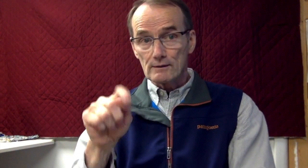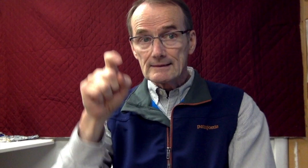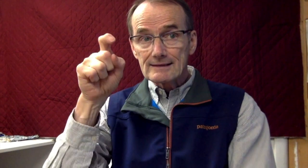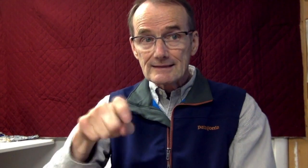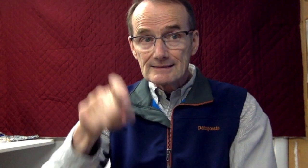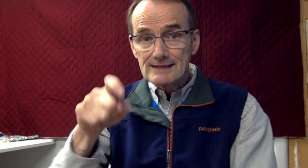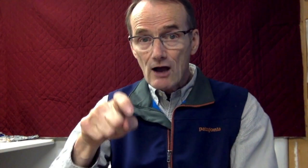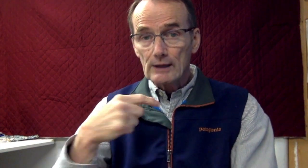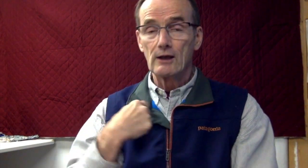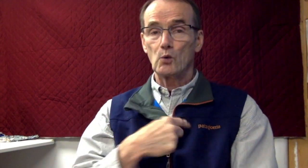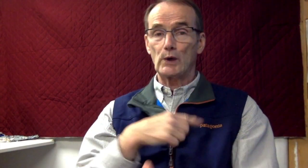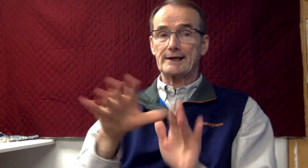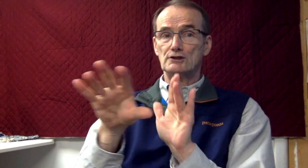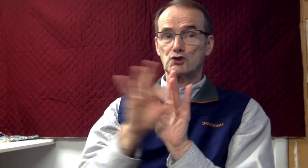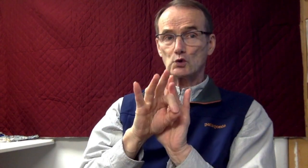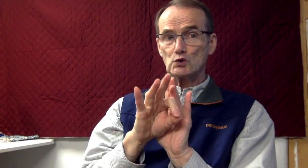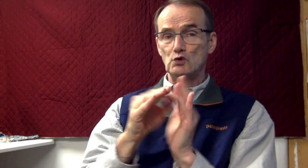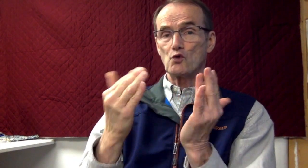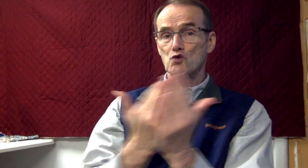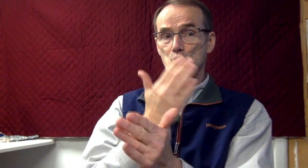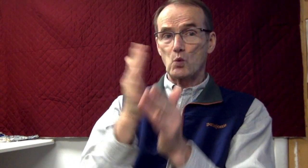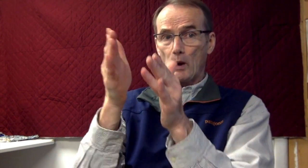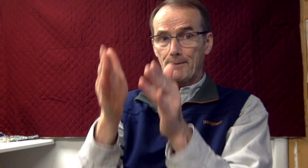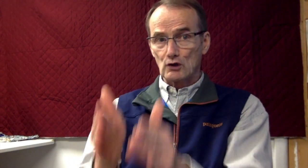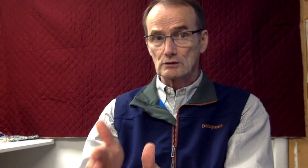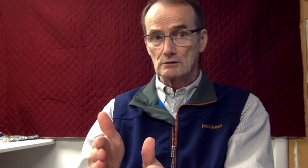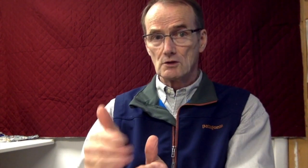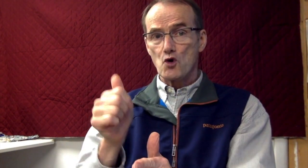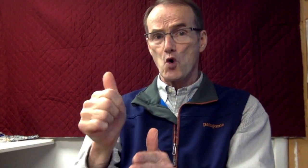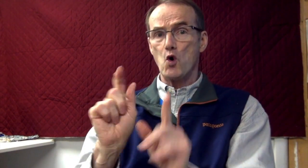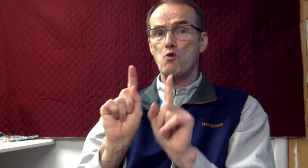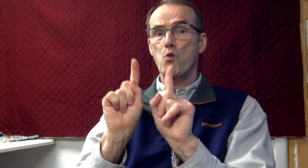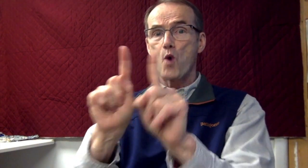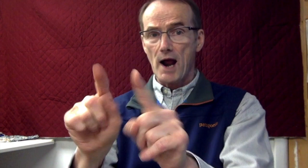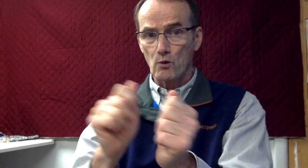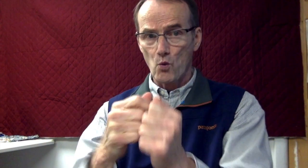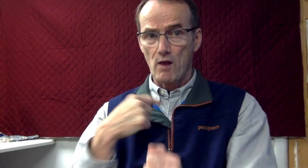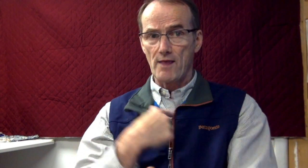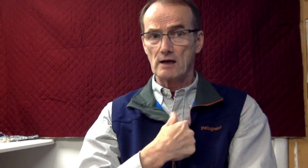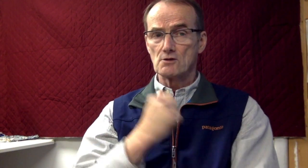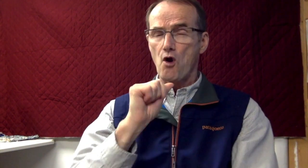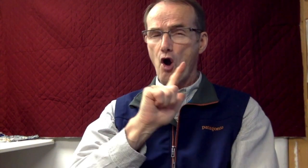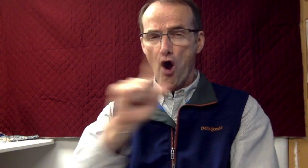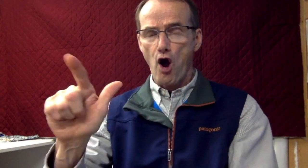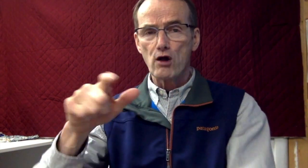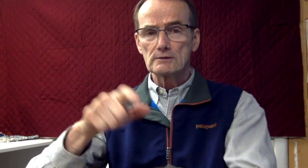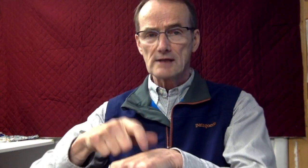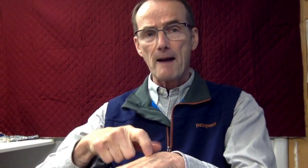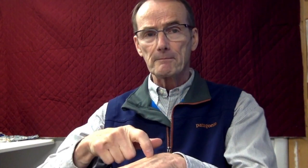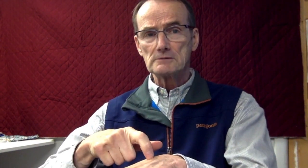Therefore, it is necessary that one of the men who accompanied us the whole time